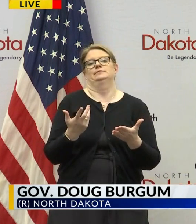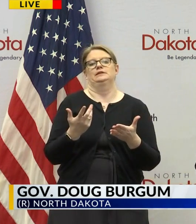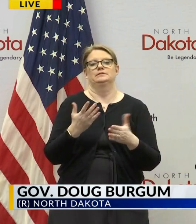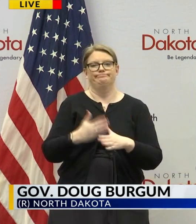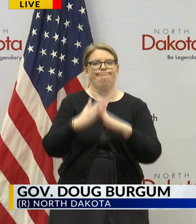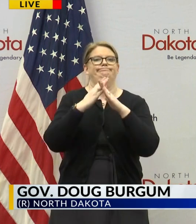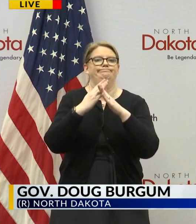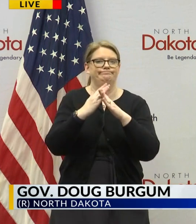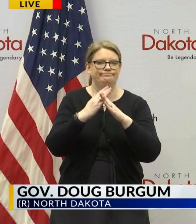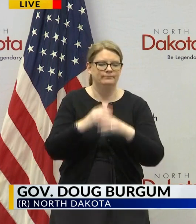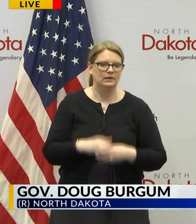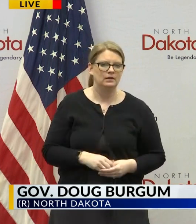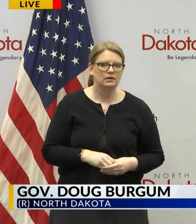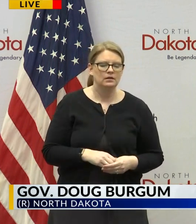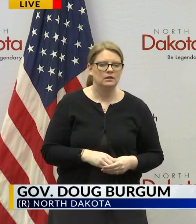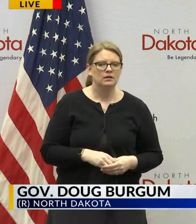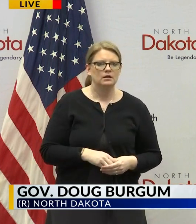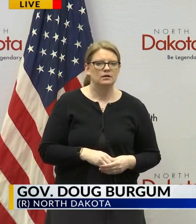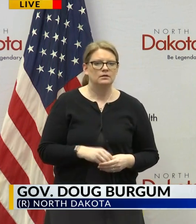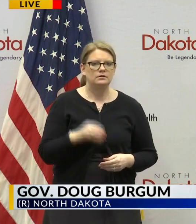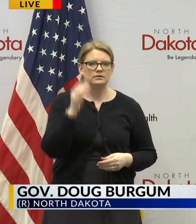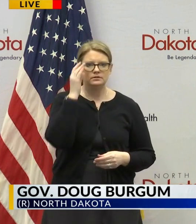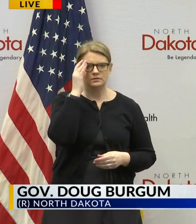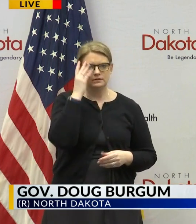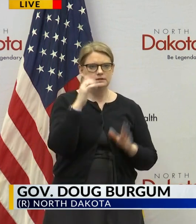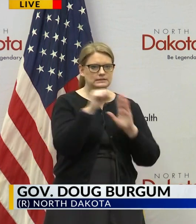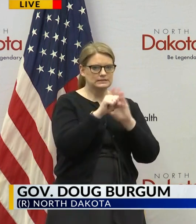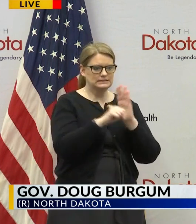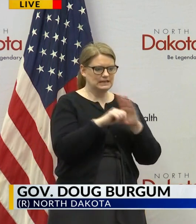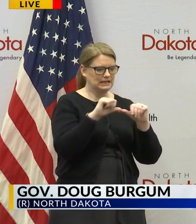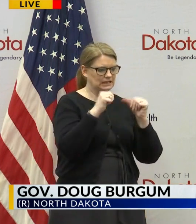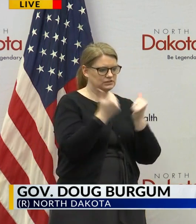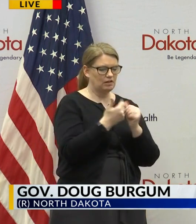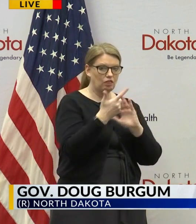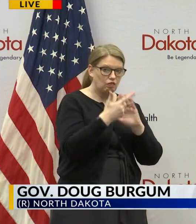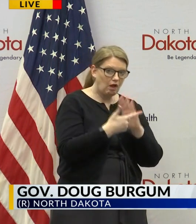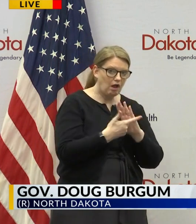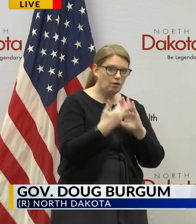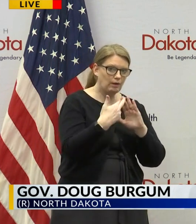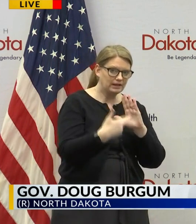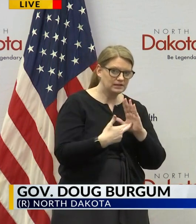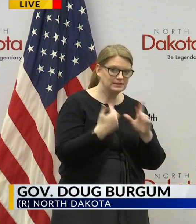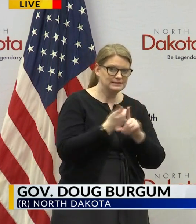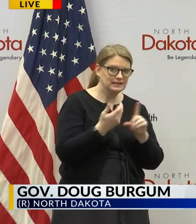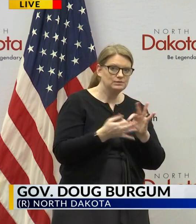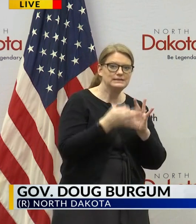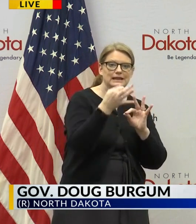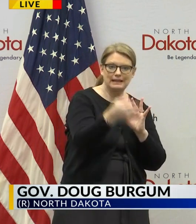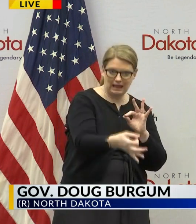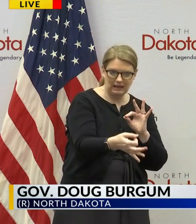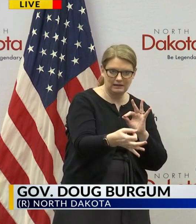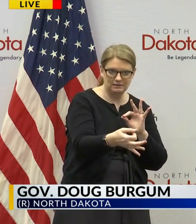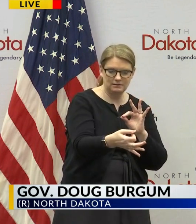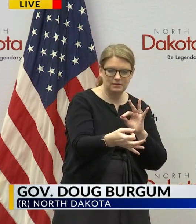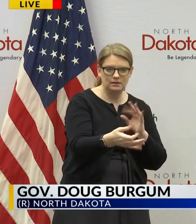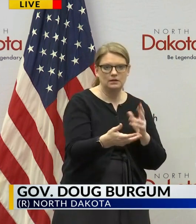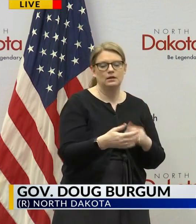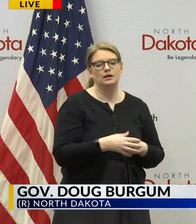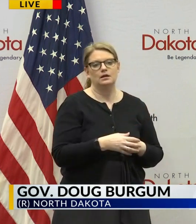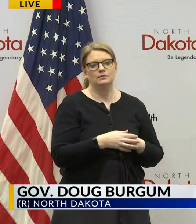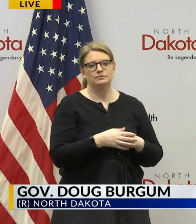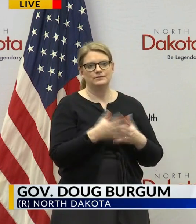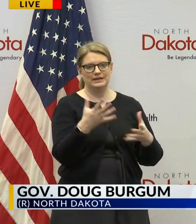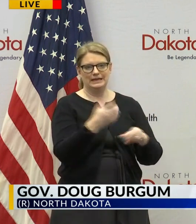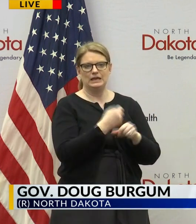you know the order it requires state agencies to identify law or regulation that would delay citizens or businesses for for for